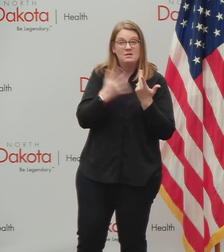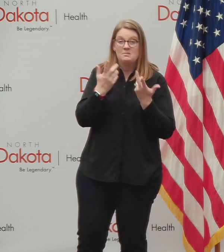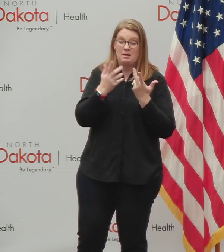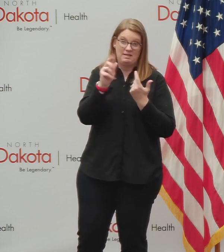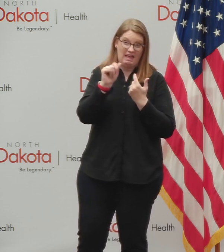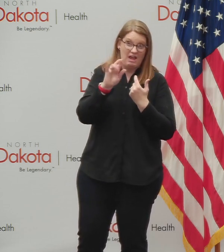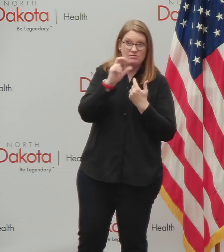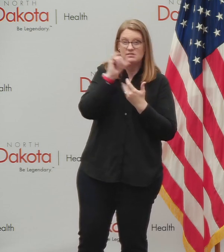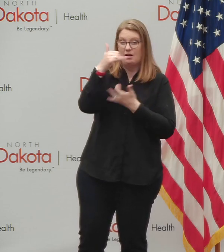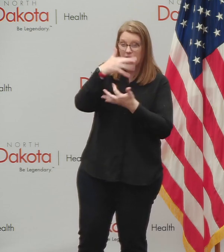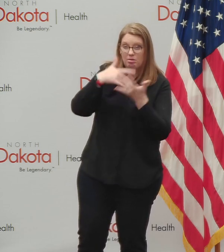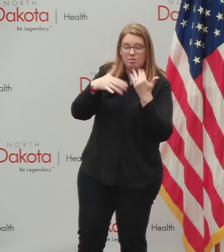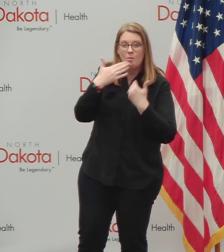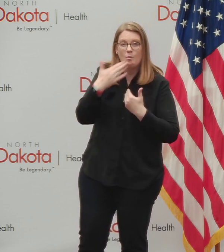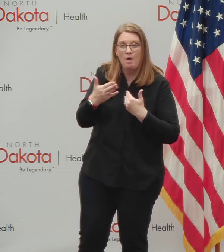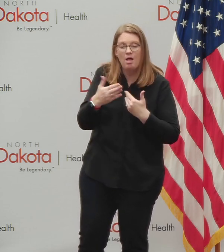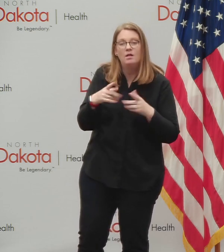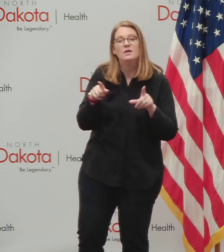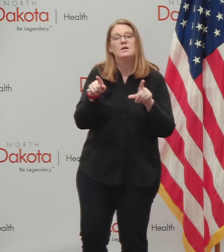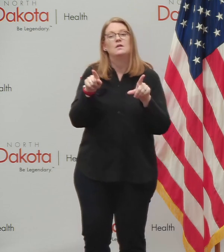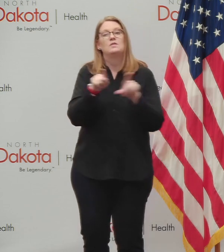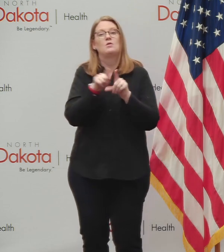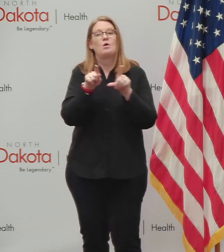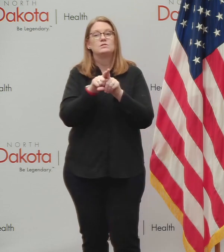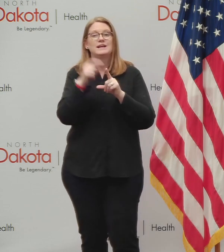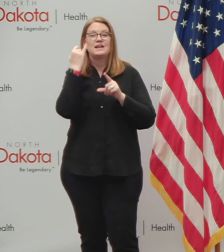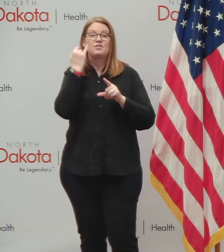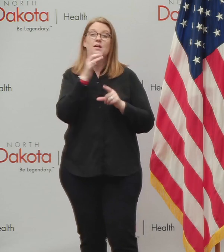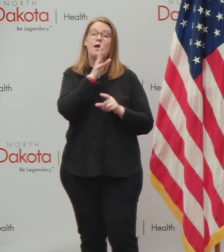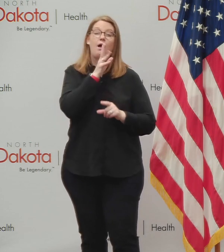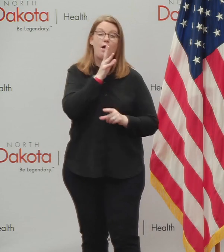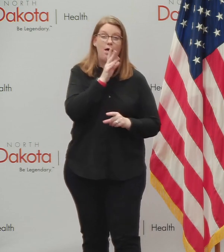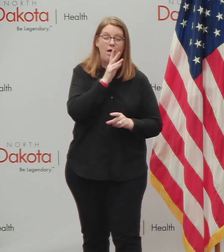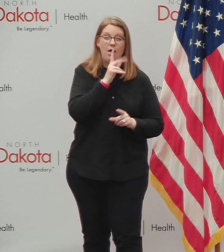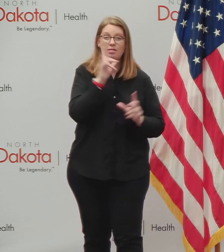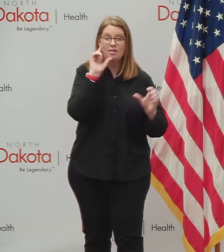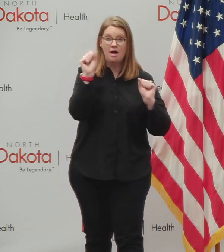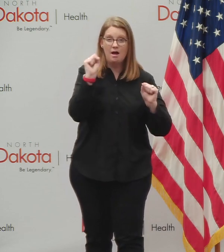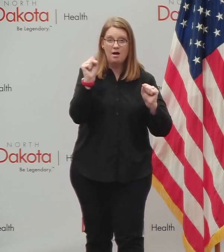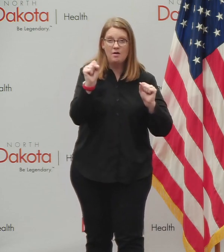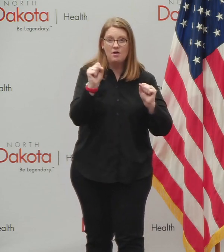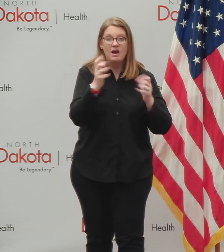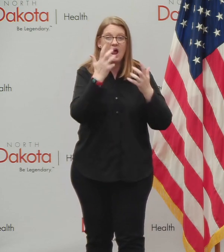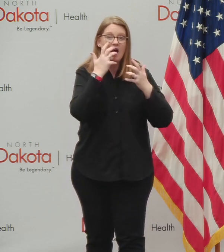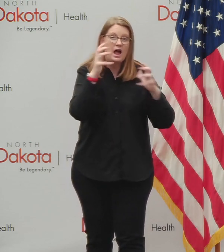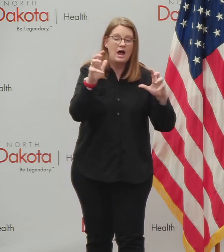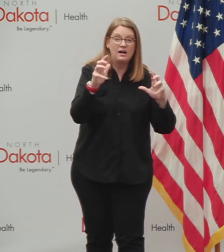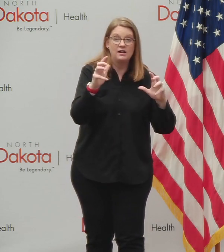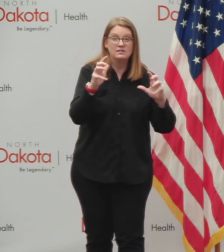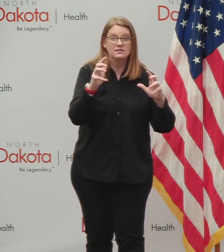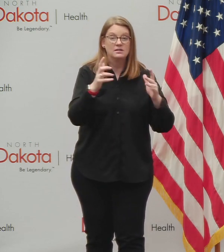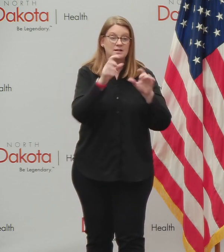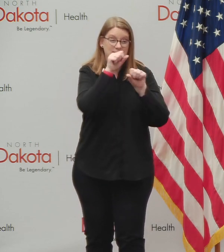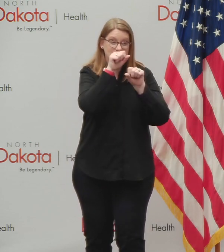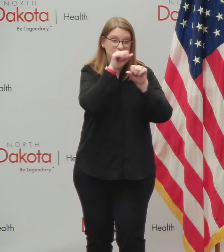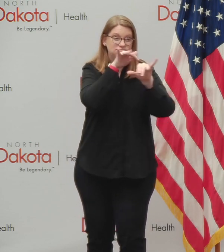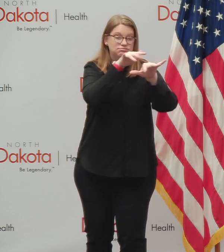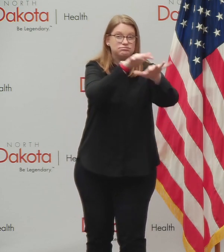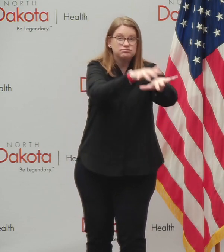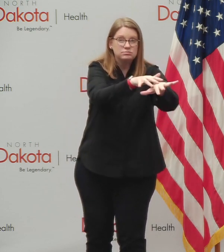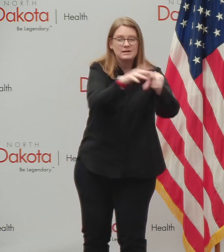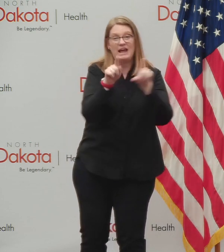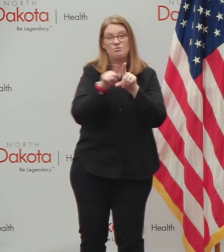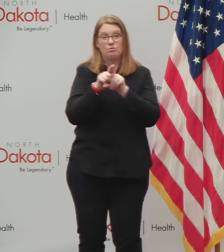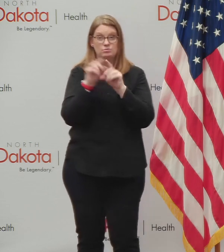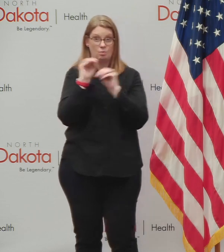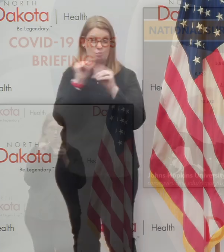and then amplified by loud talking and no masking. And of course, we also have,